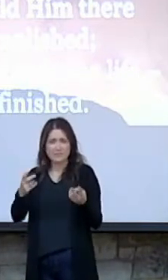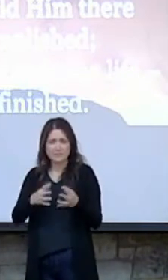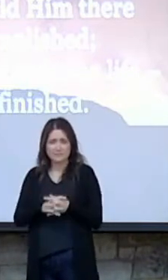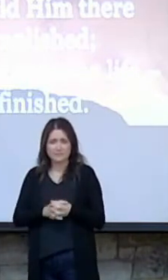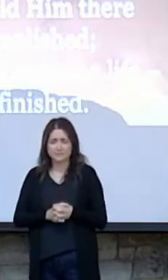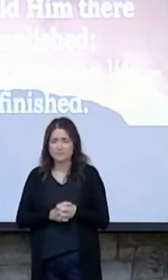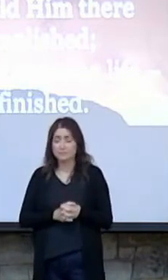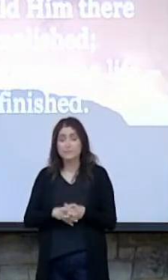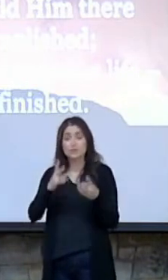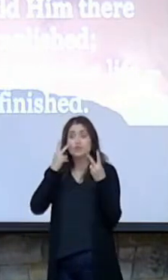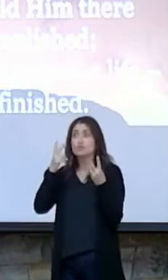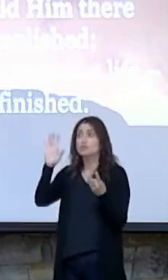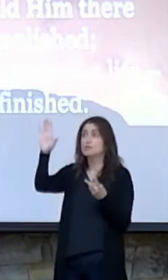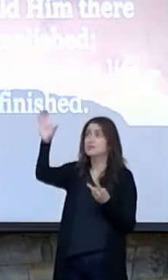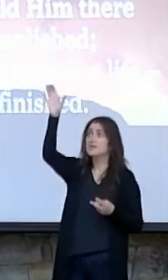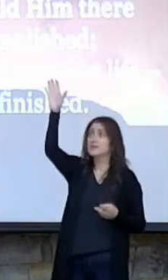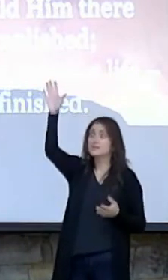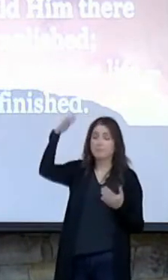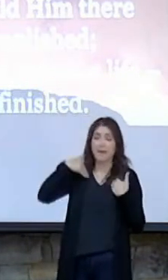Do you see his body